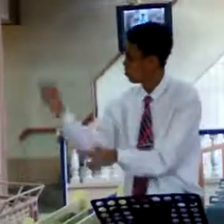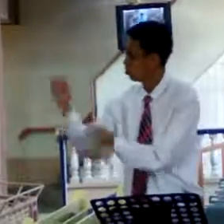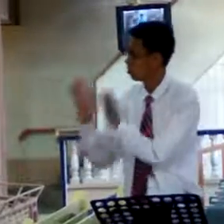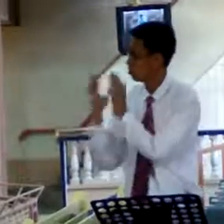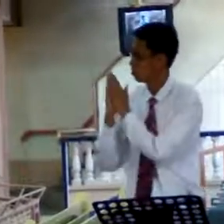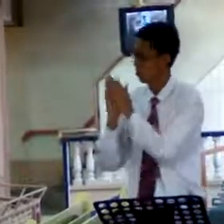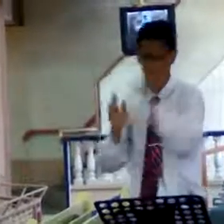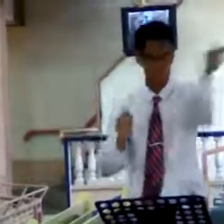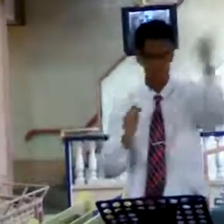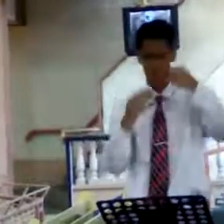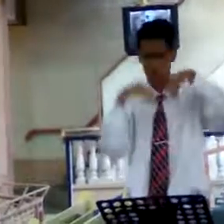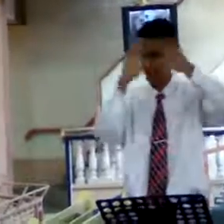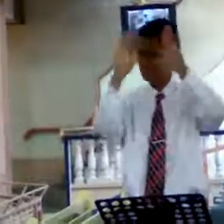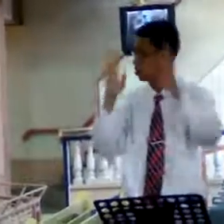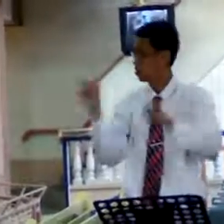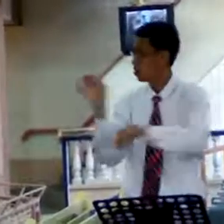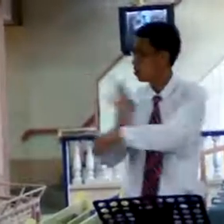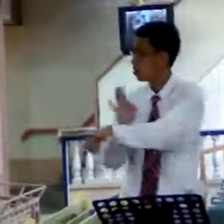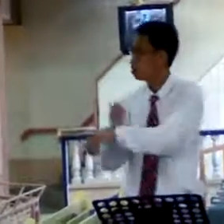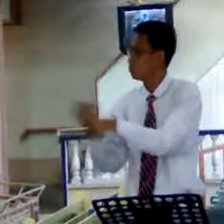as the pastor of the church. He is